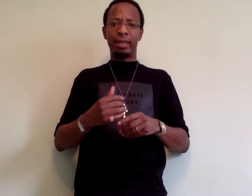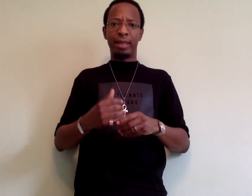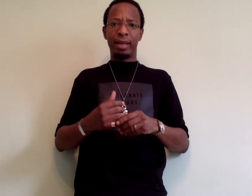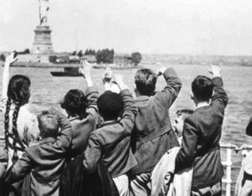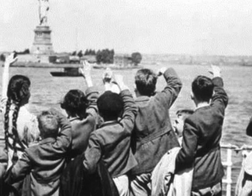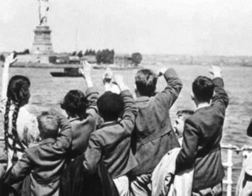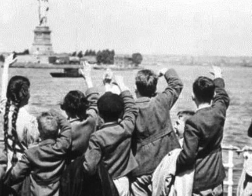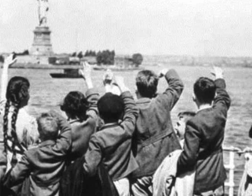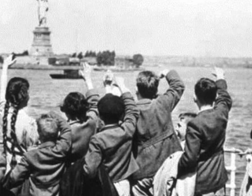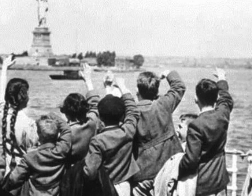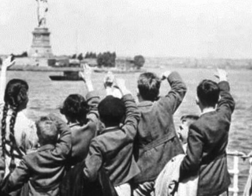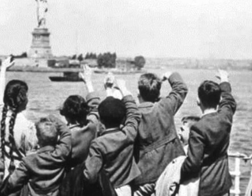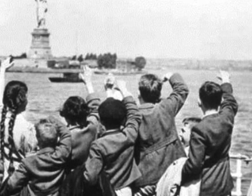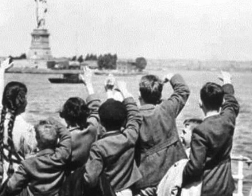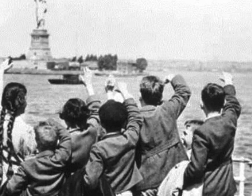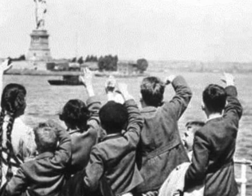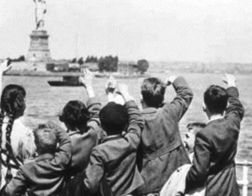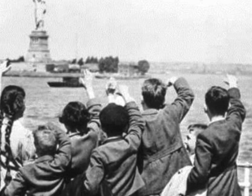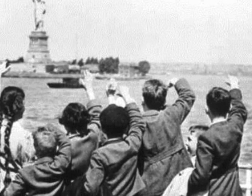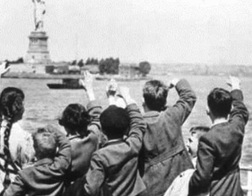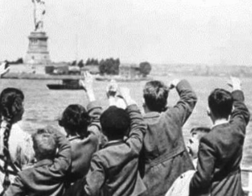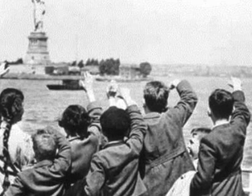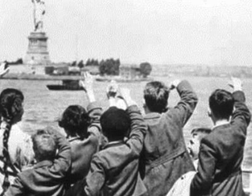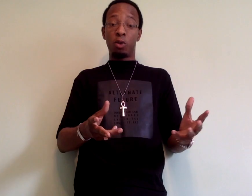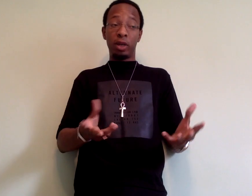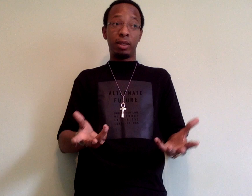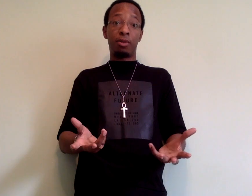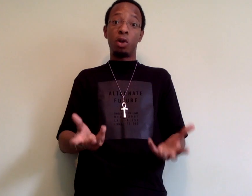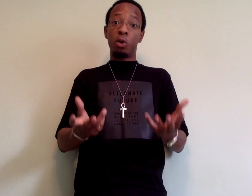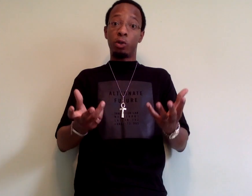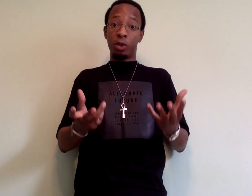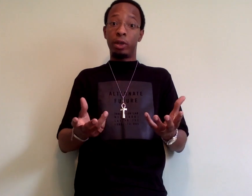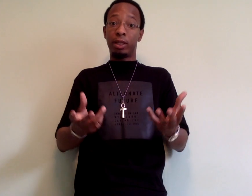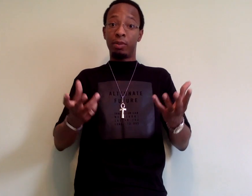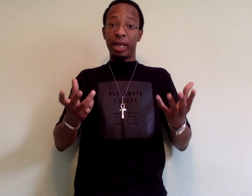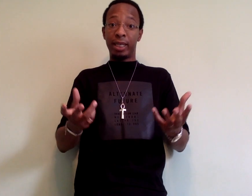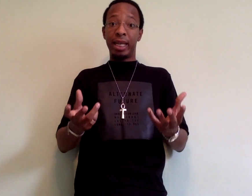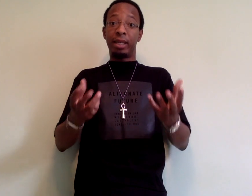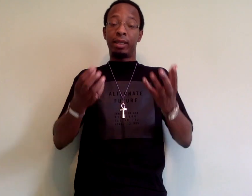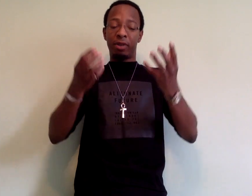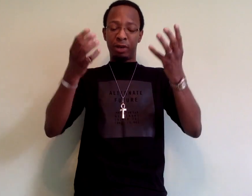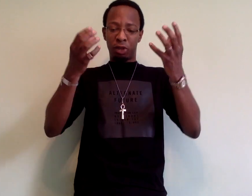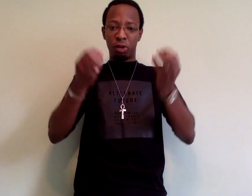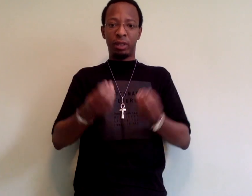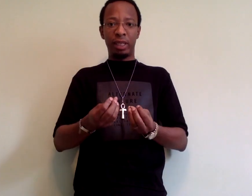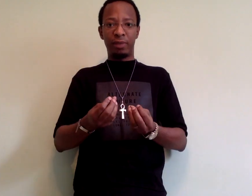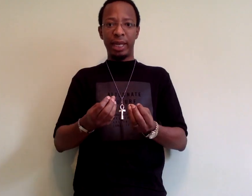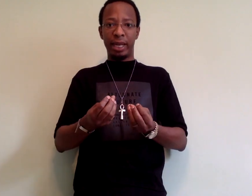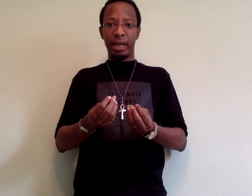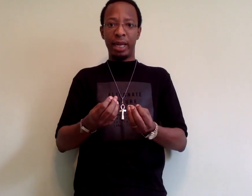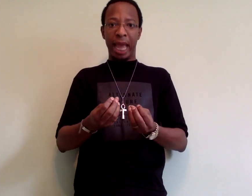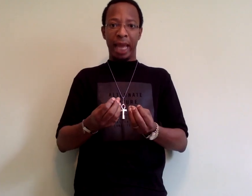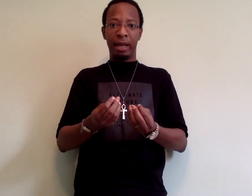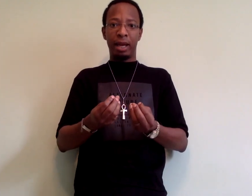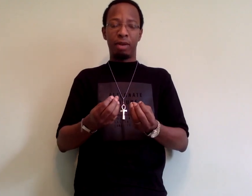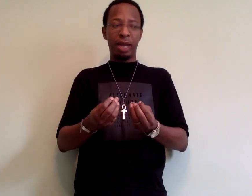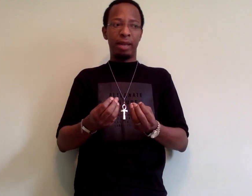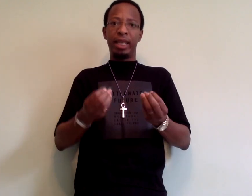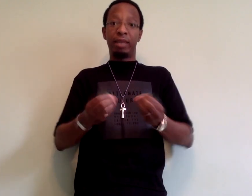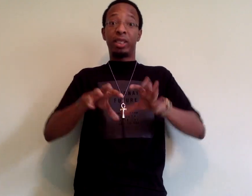that said, if you look at the history of immigrant groups in America, the ones that rose were the ones that maintained a very strong sense of identity and a great deal of